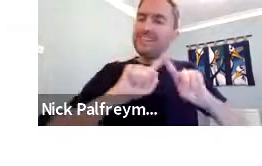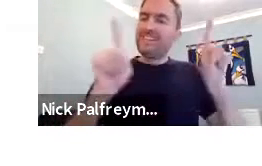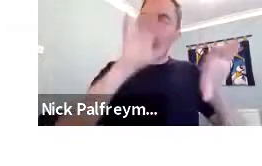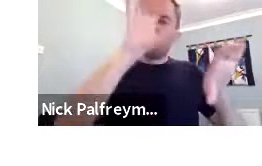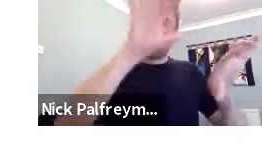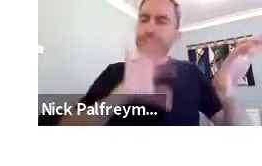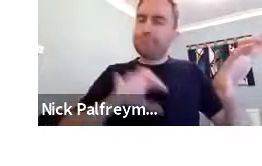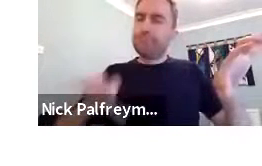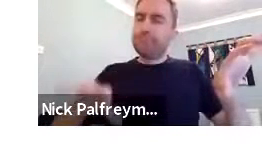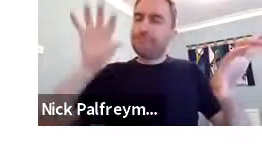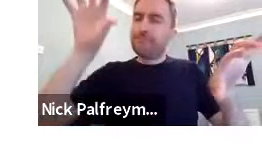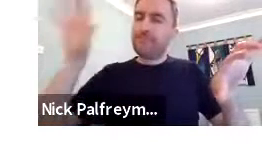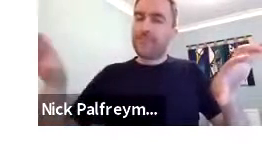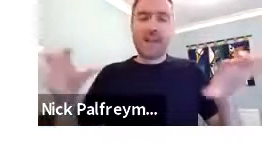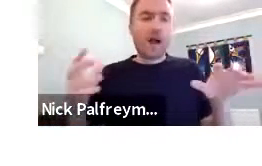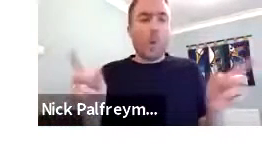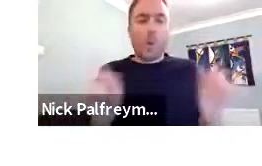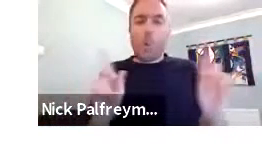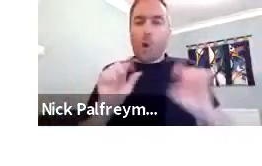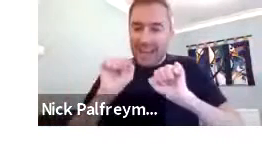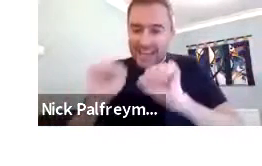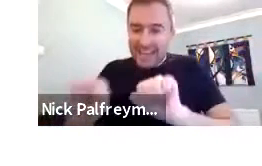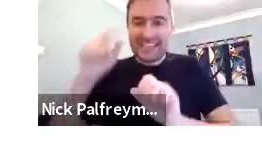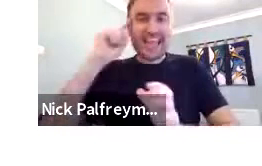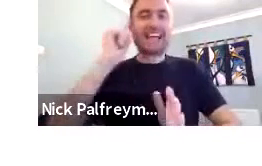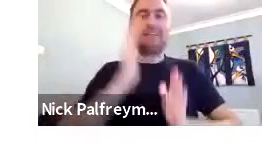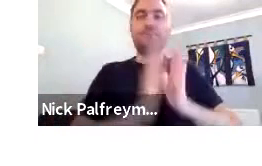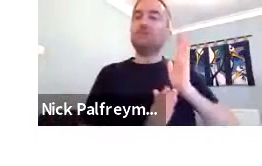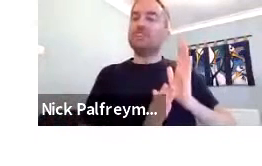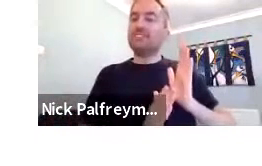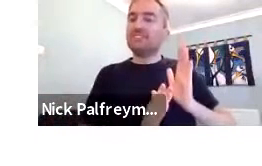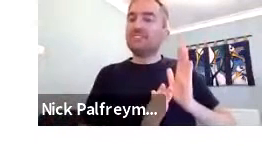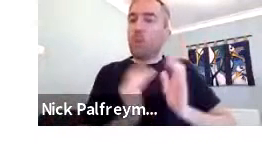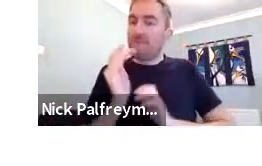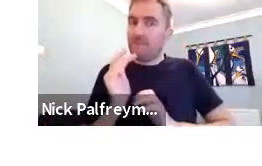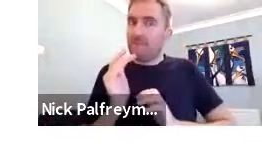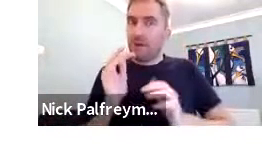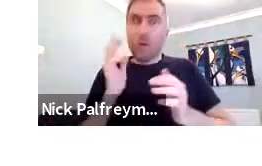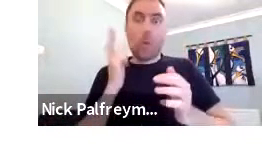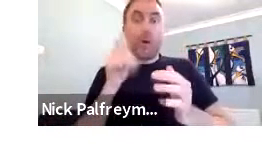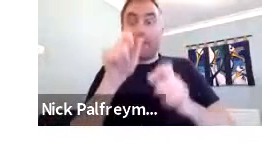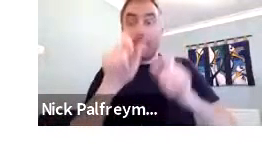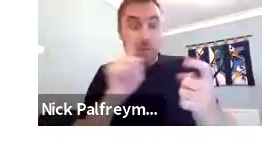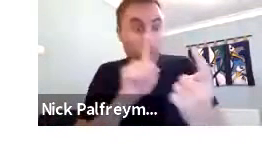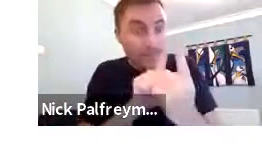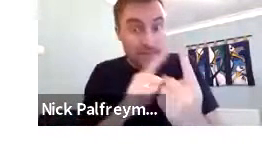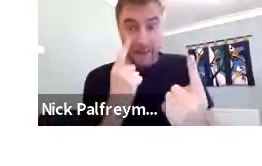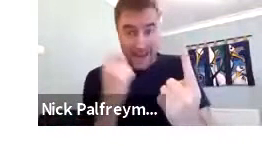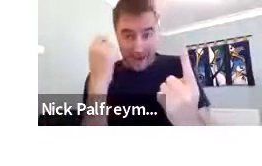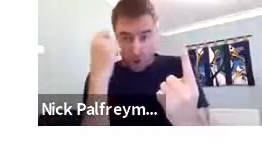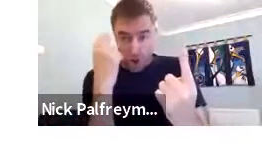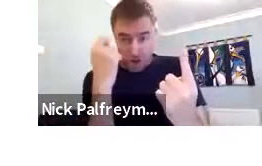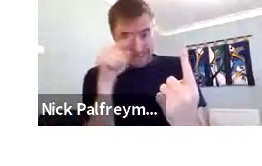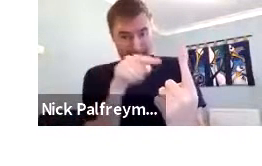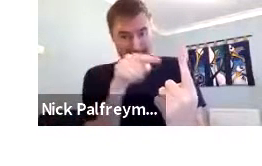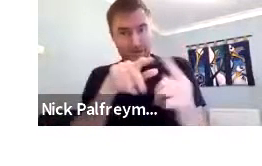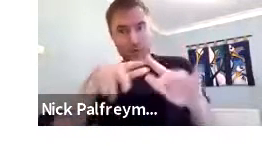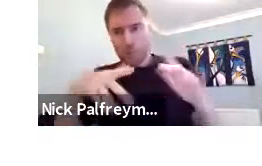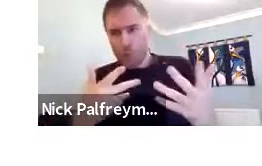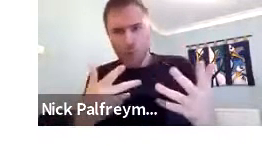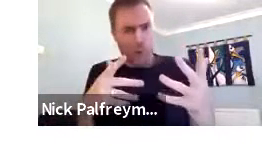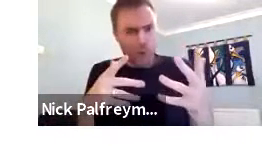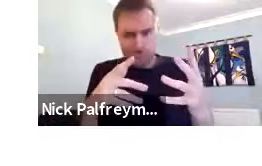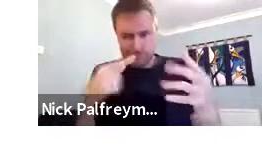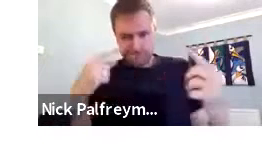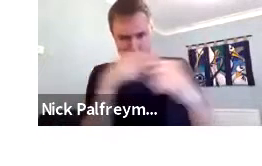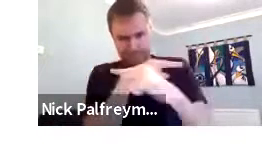And then Mohammed will talk about some of these different regions. And what his experience of when